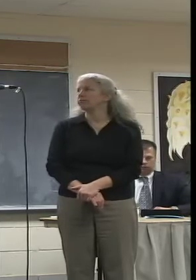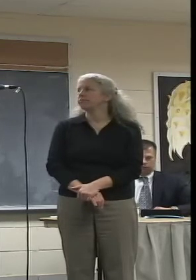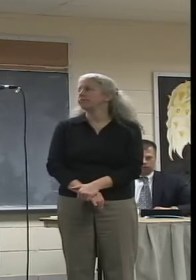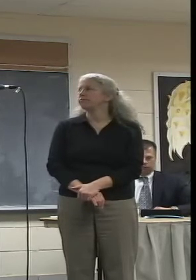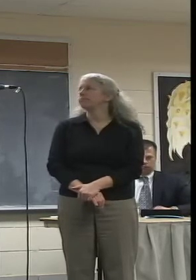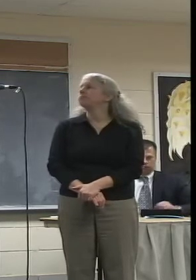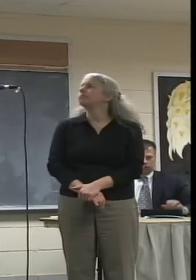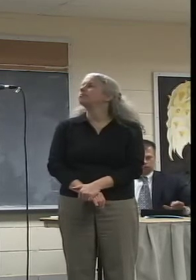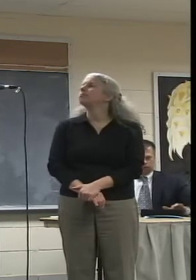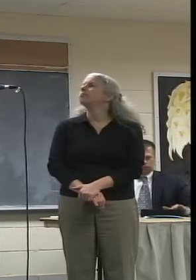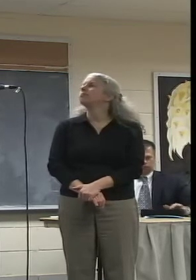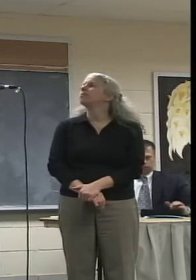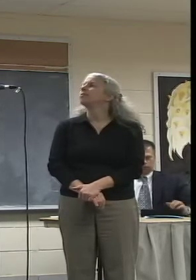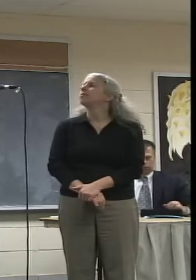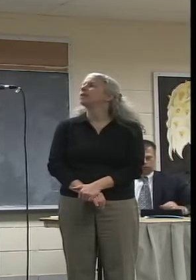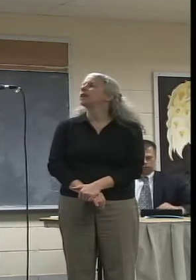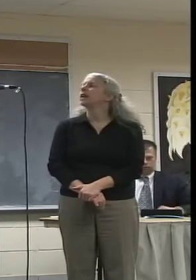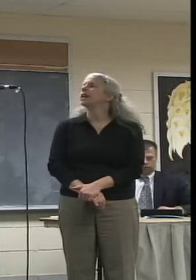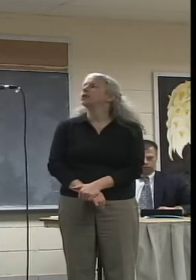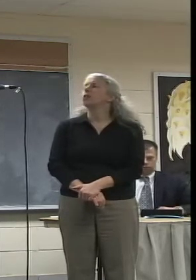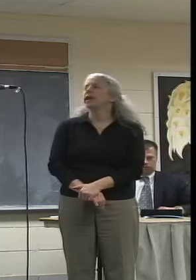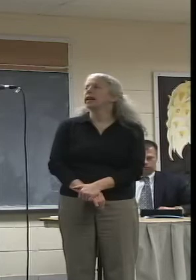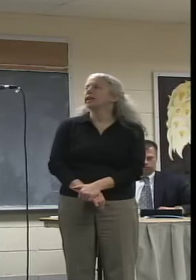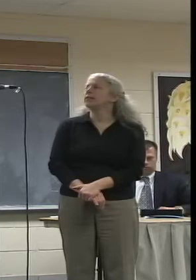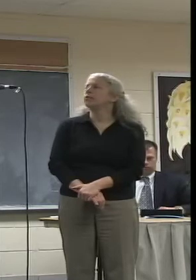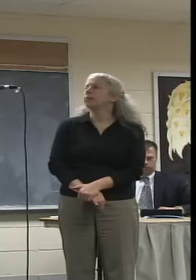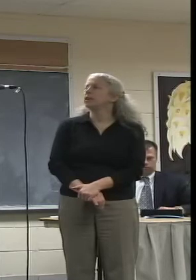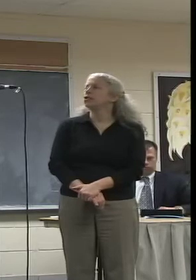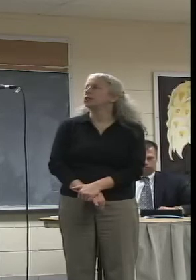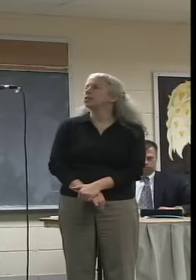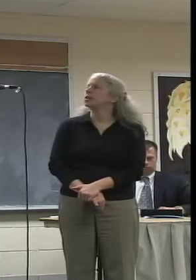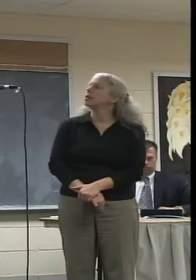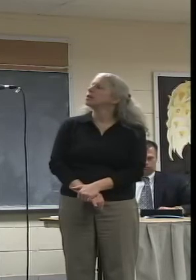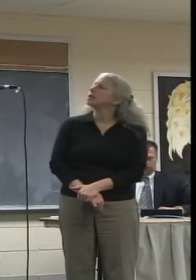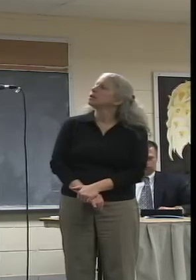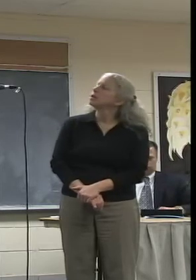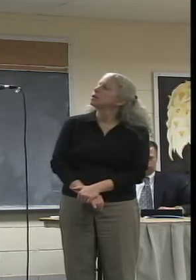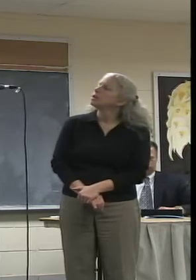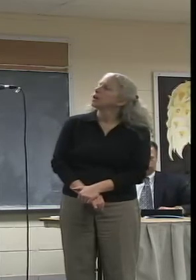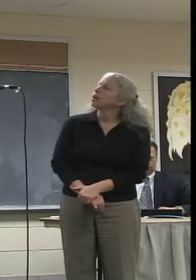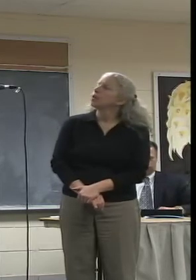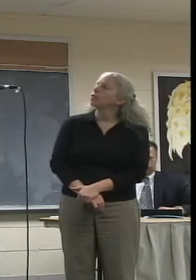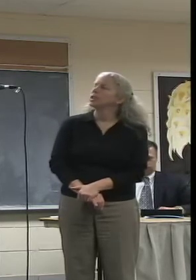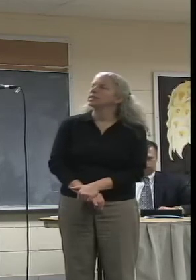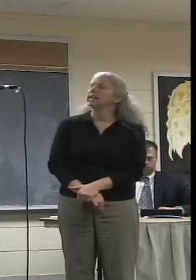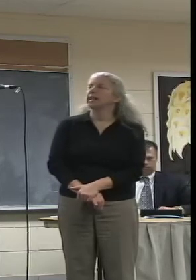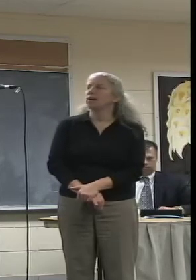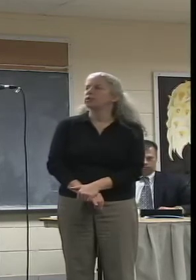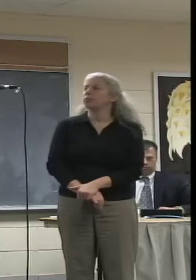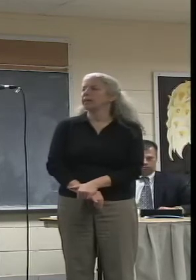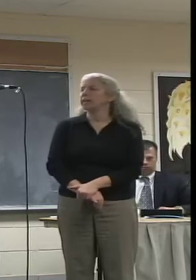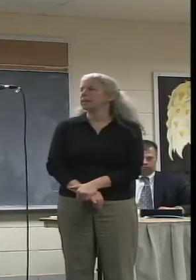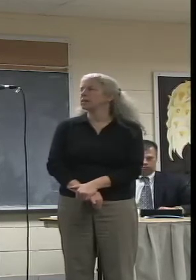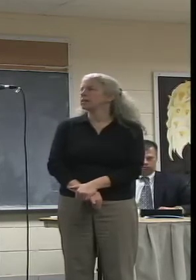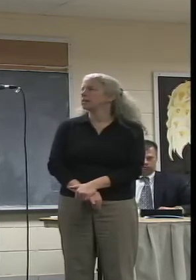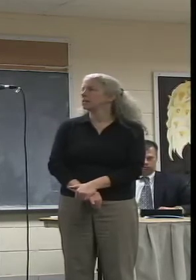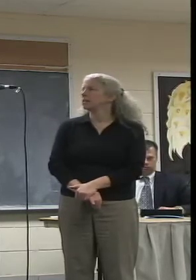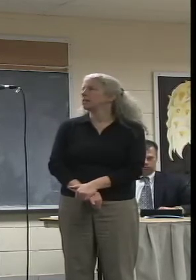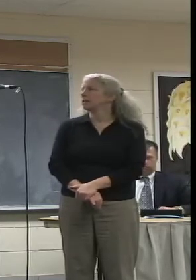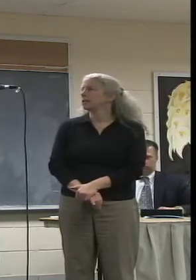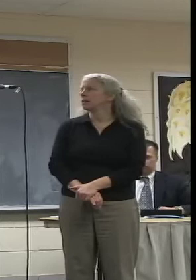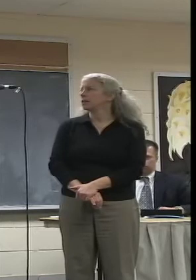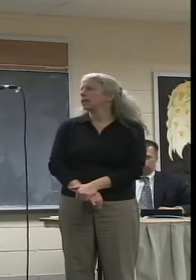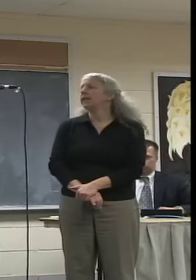And I don't get any information from the city council meetings. And I need your